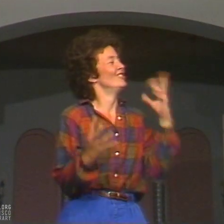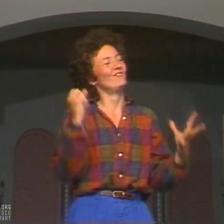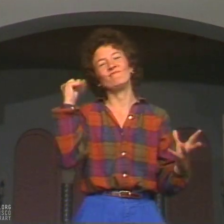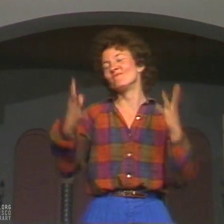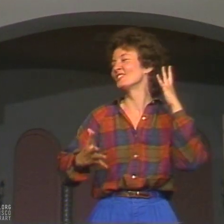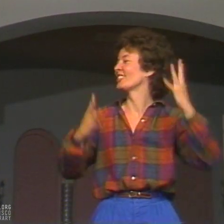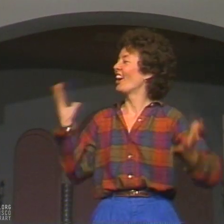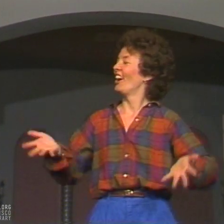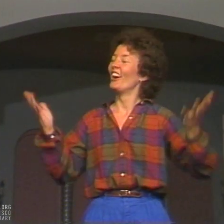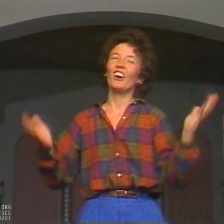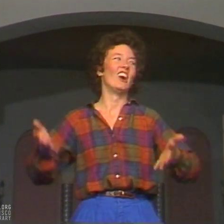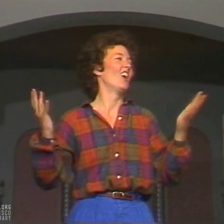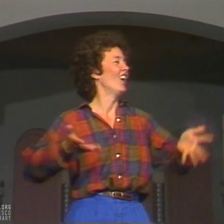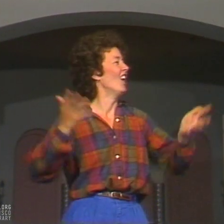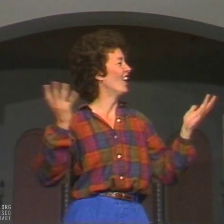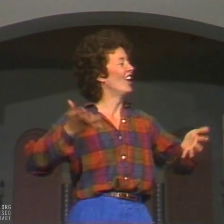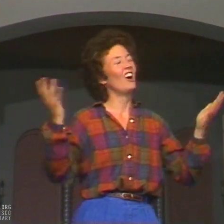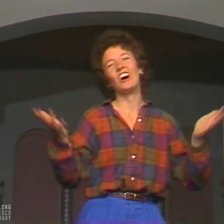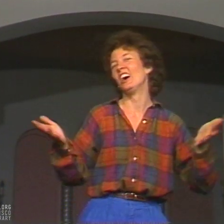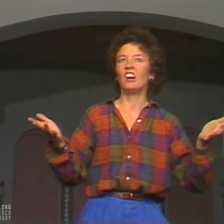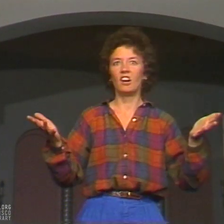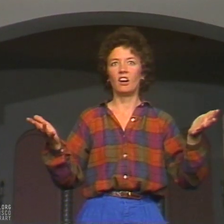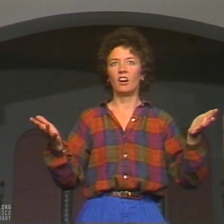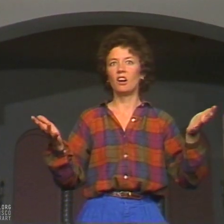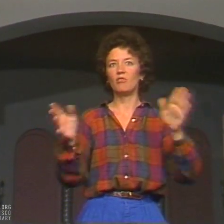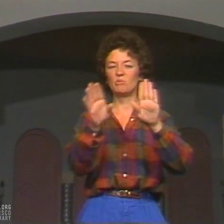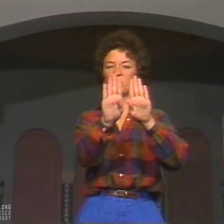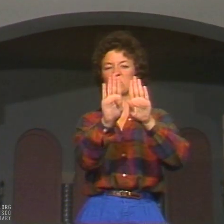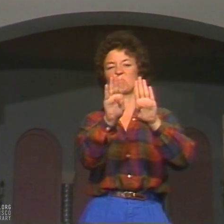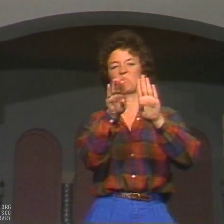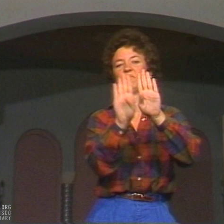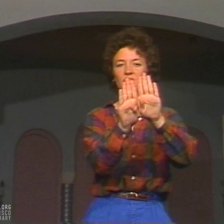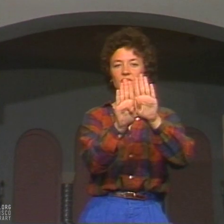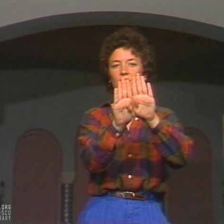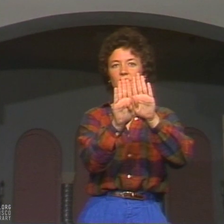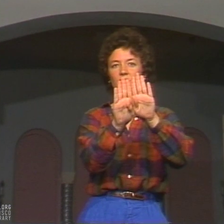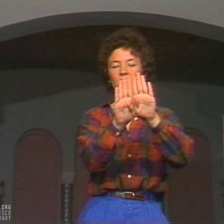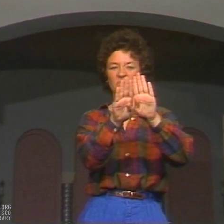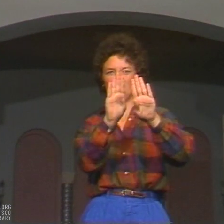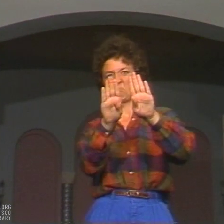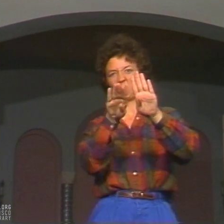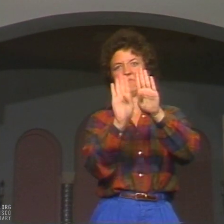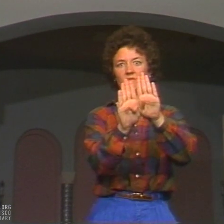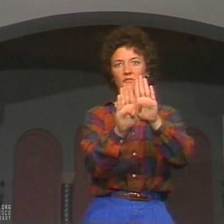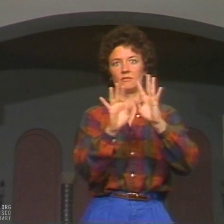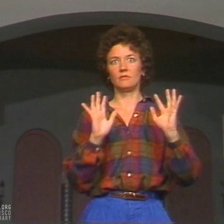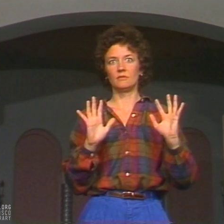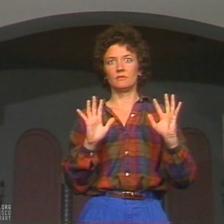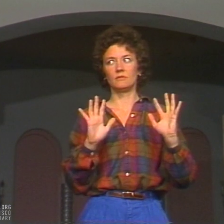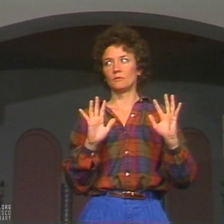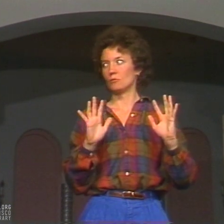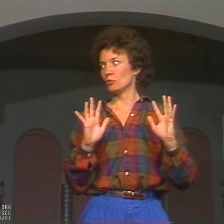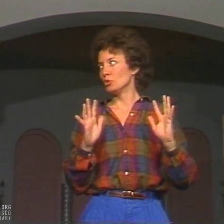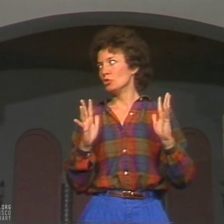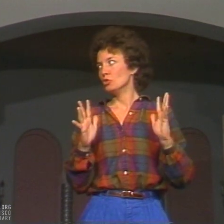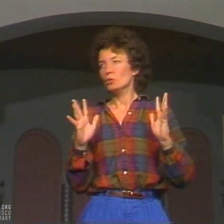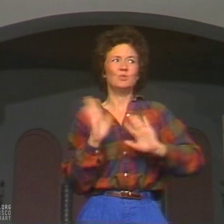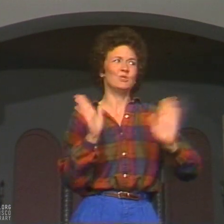talking in our language of signs. When they pound, pound, pound. Don't